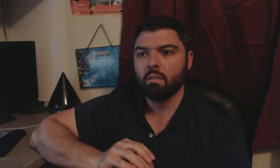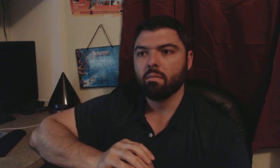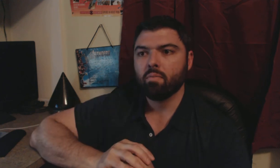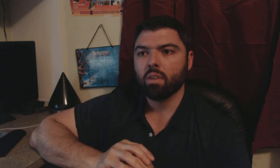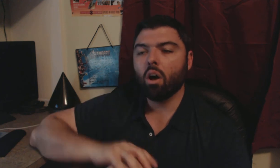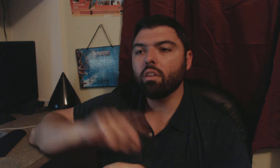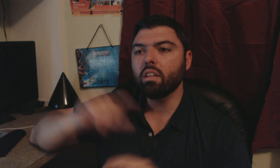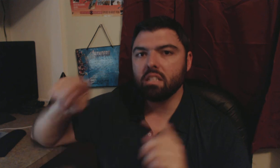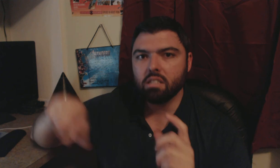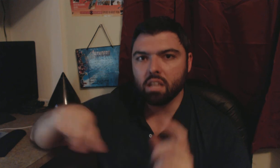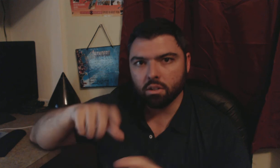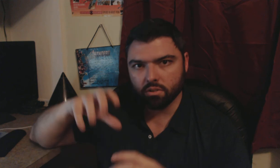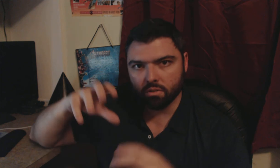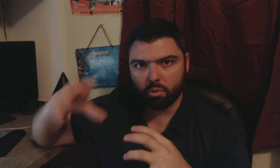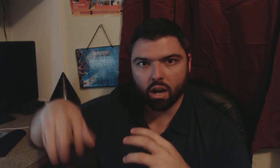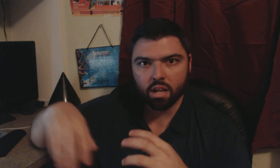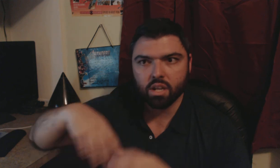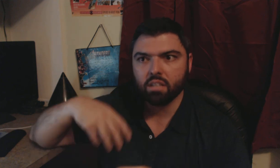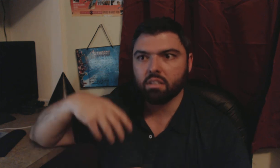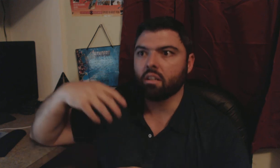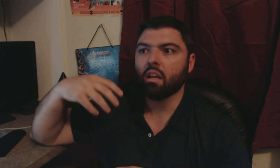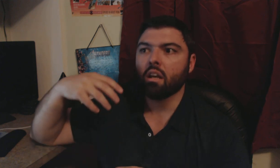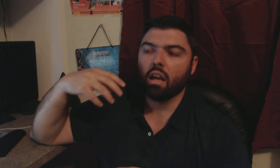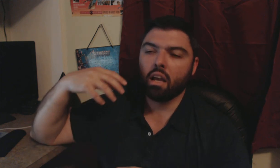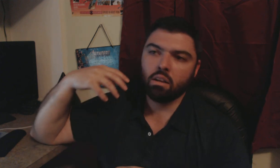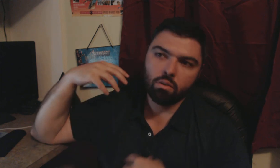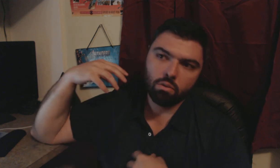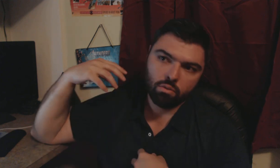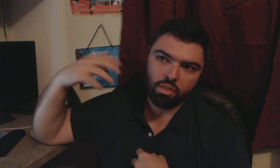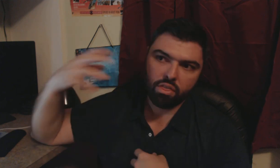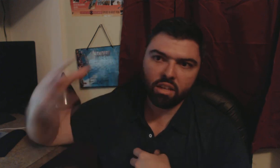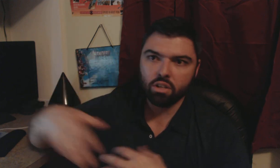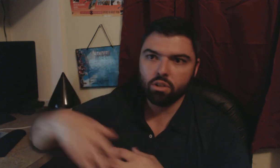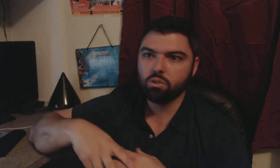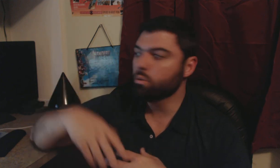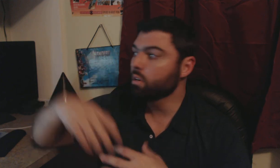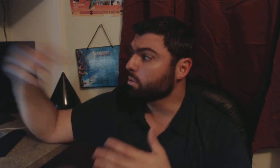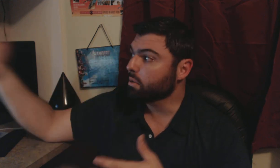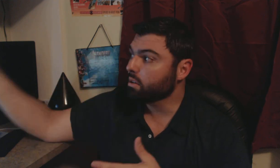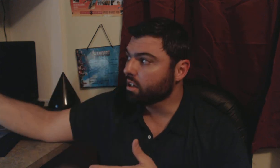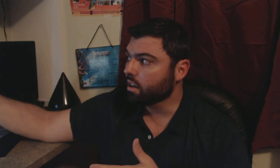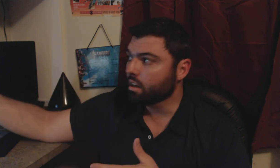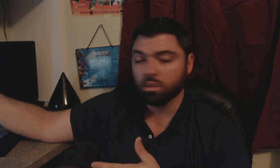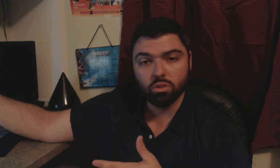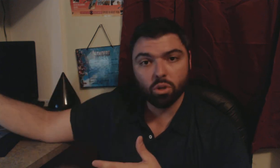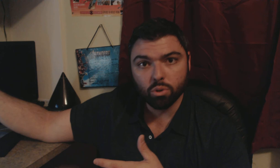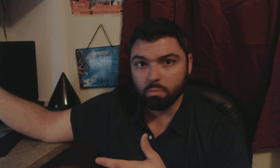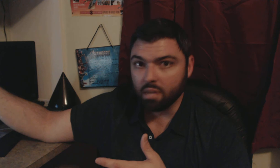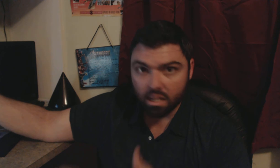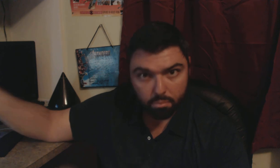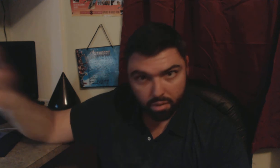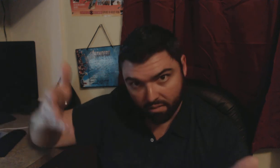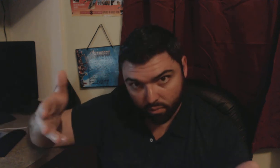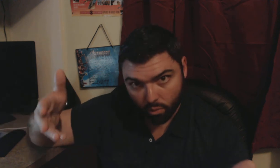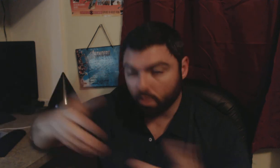all the details of the project and and the things that you're doing you're building a social media platform